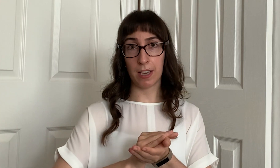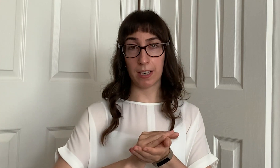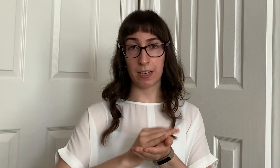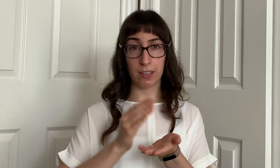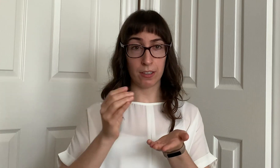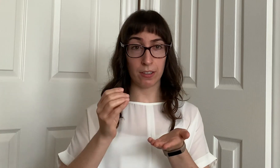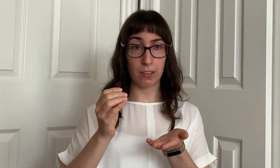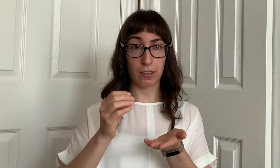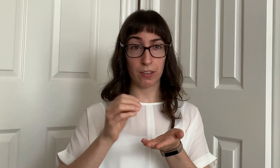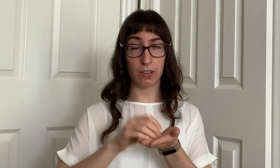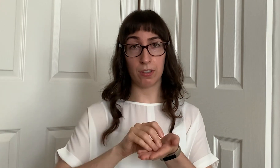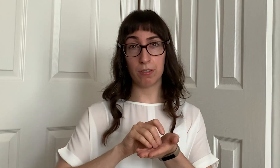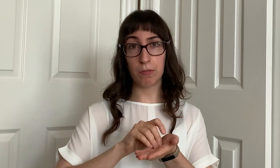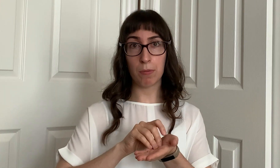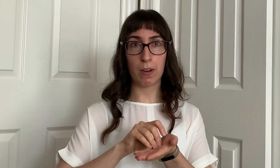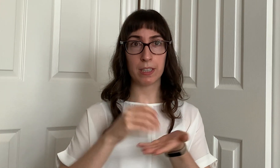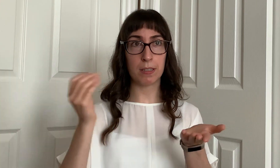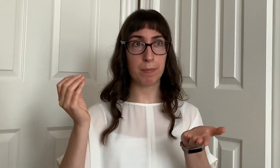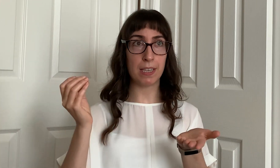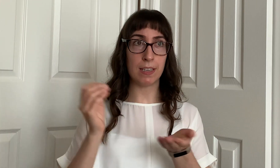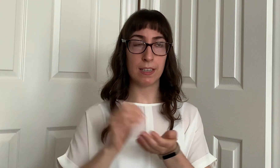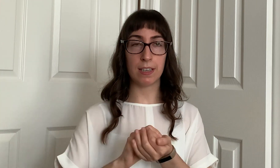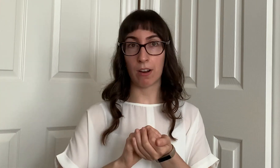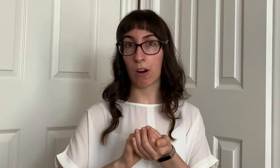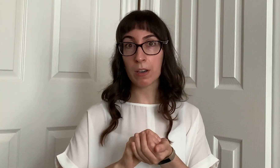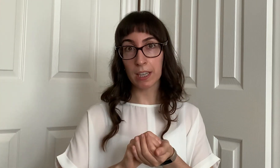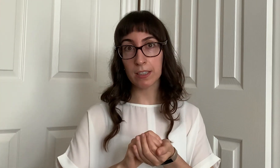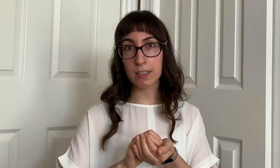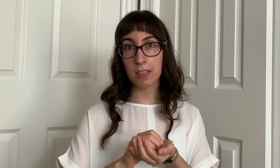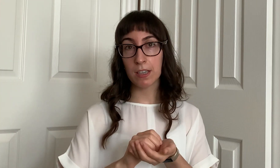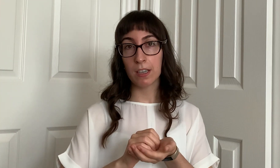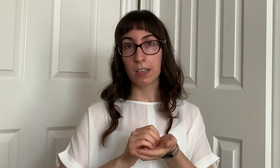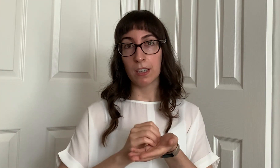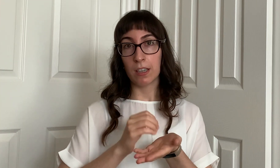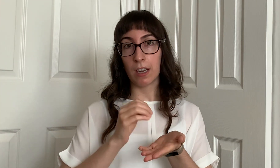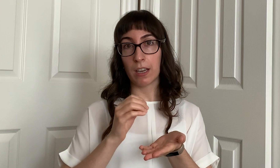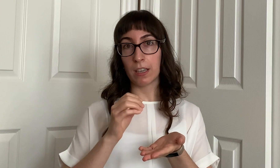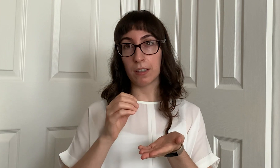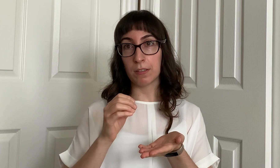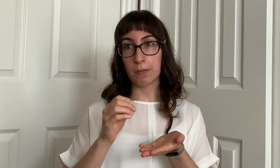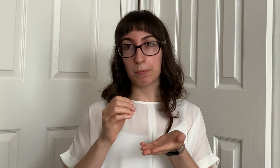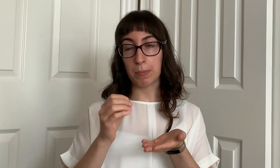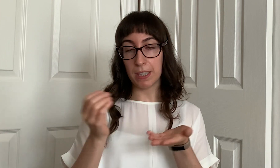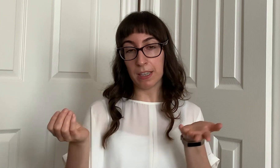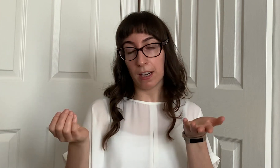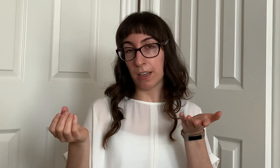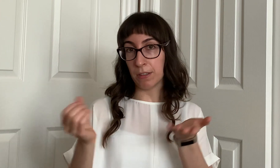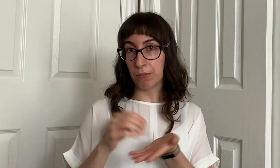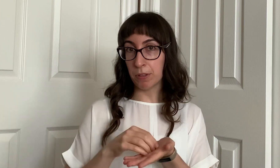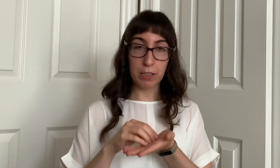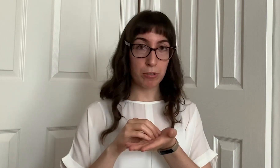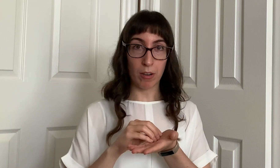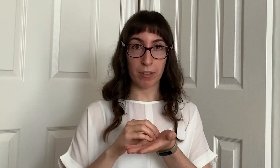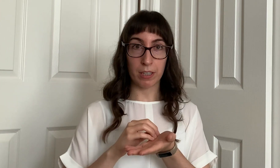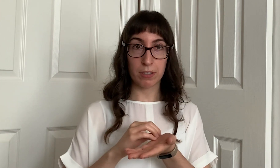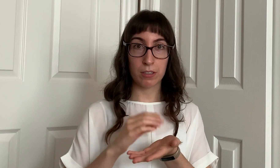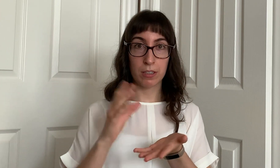say you wanted to be an artist and be an influential artist